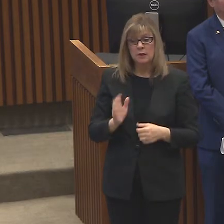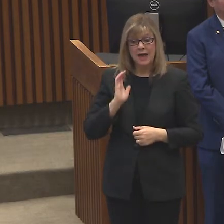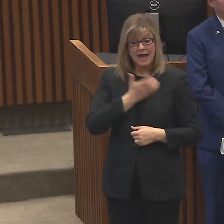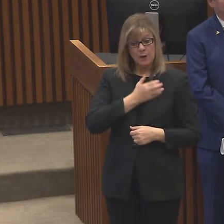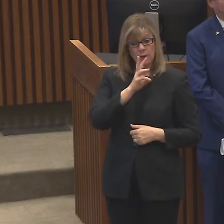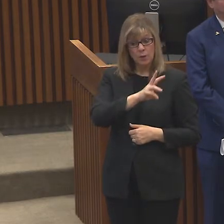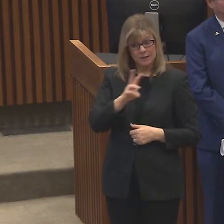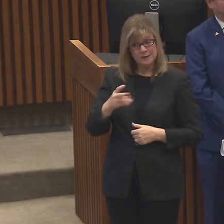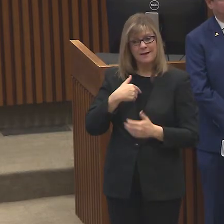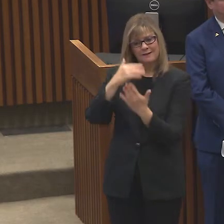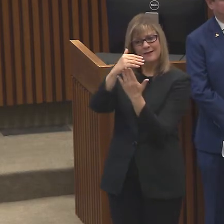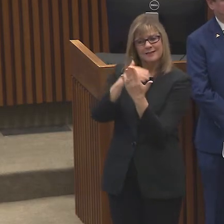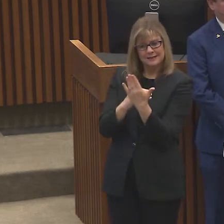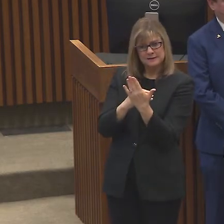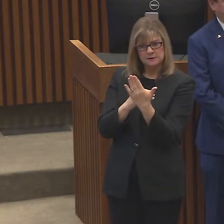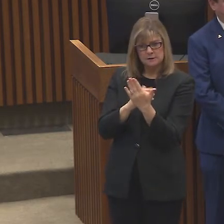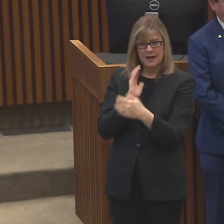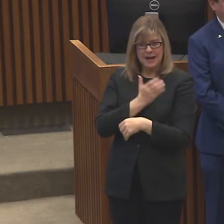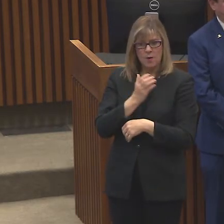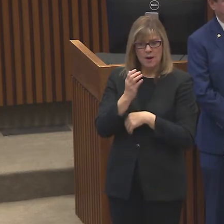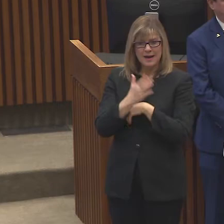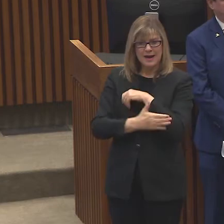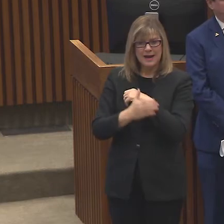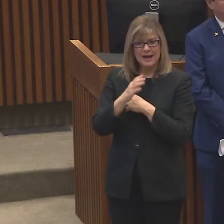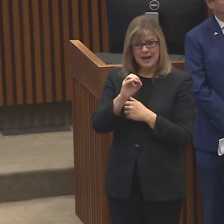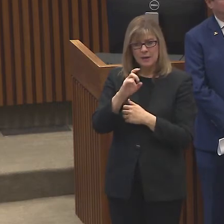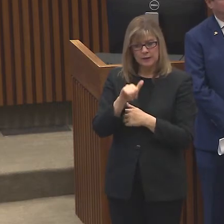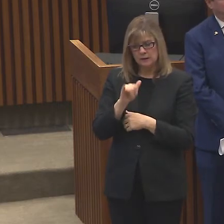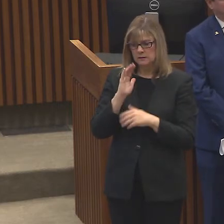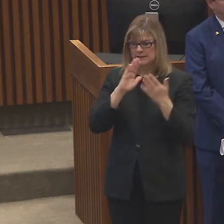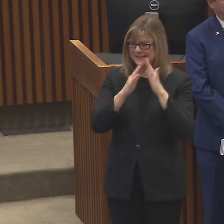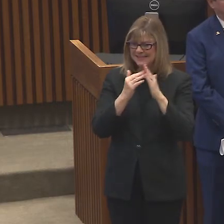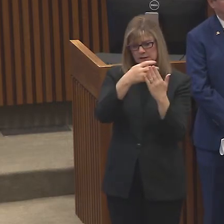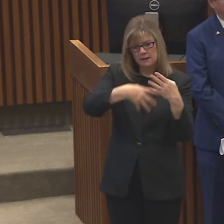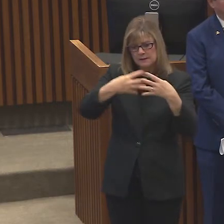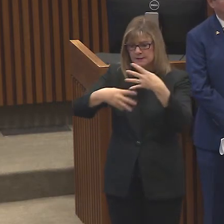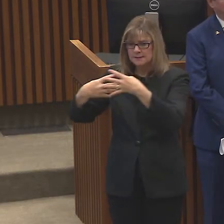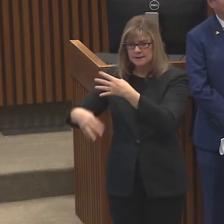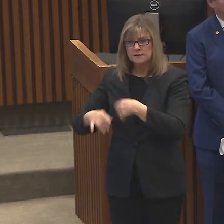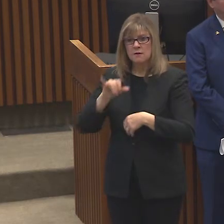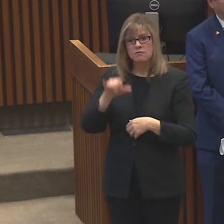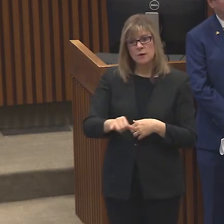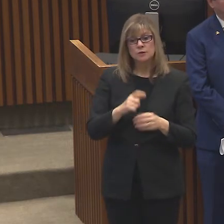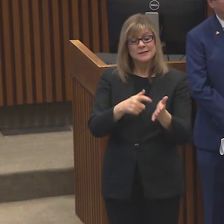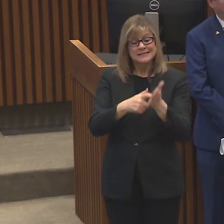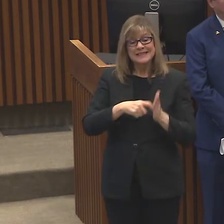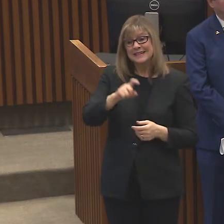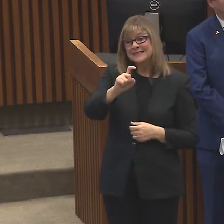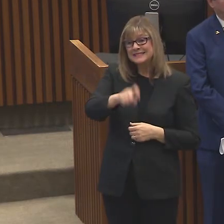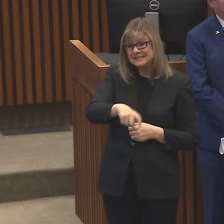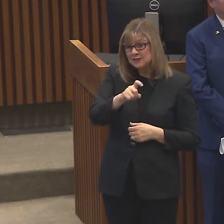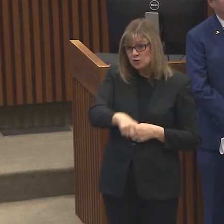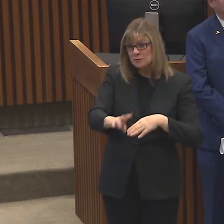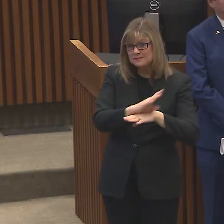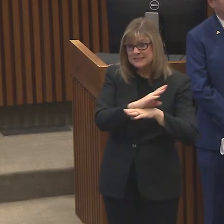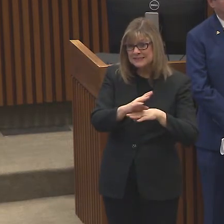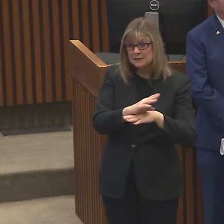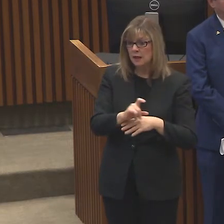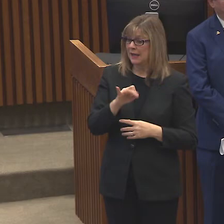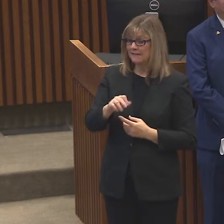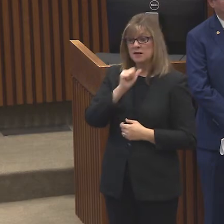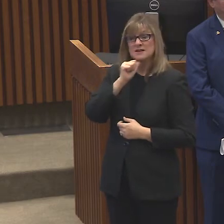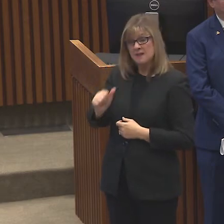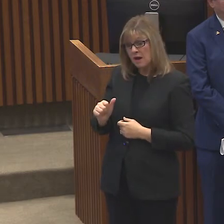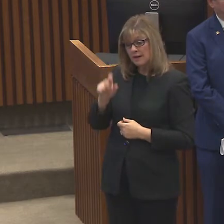website, on the county's website, on all the cities, a link to those. It's the closure of non-essential businesses and